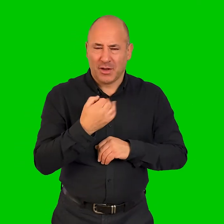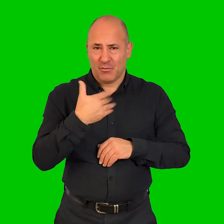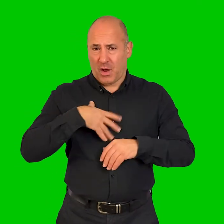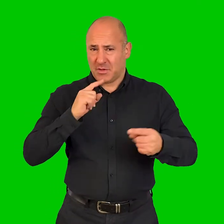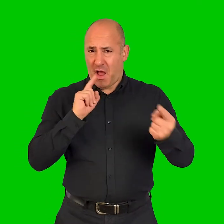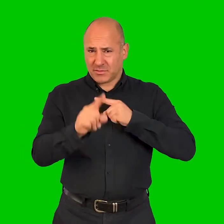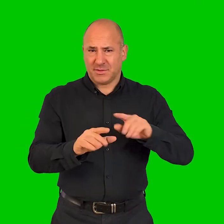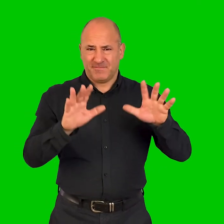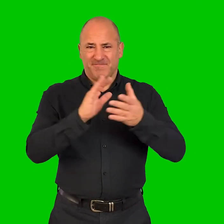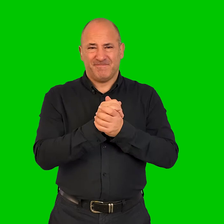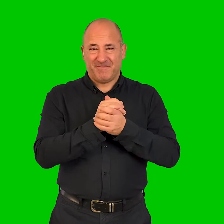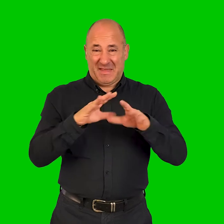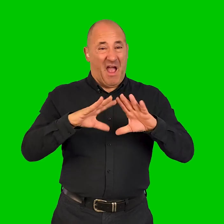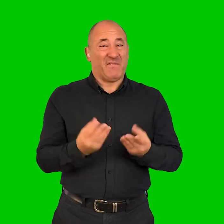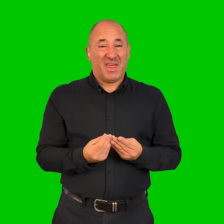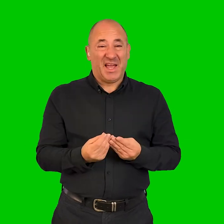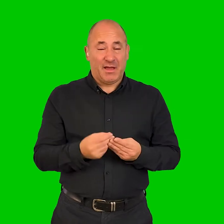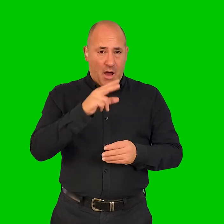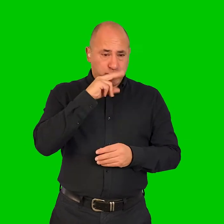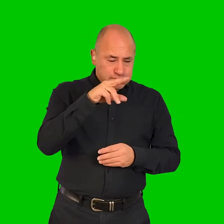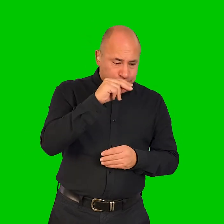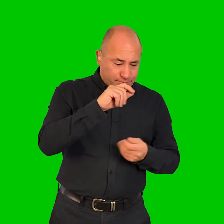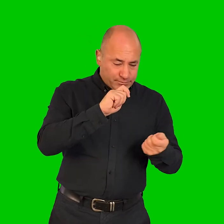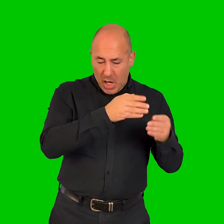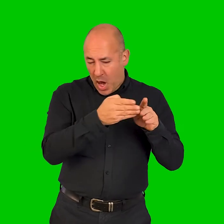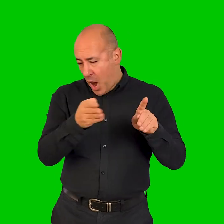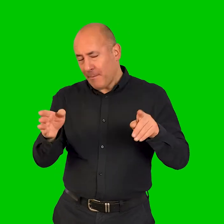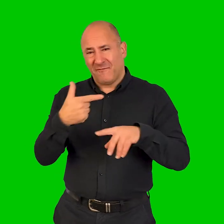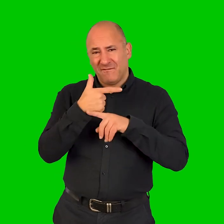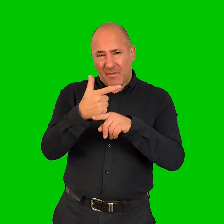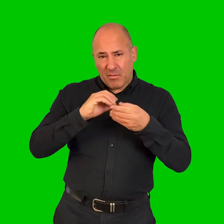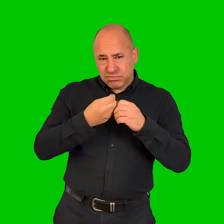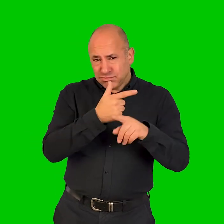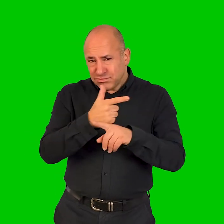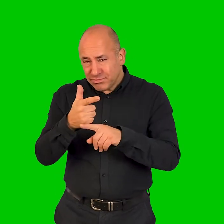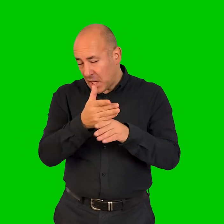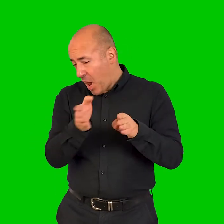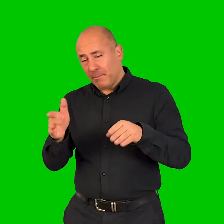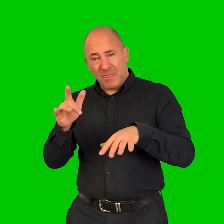And, to answer your question, everything from spoken word to filmmaking to theatre,